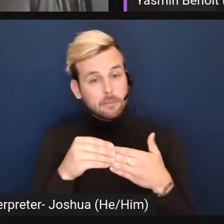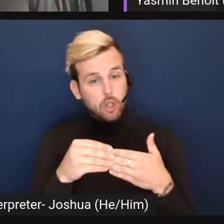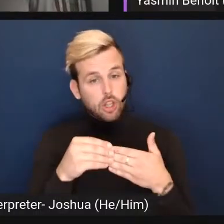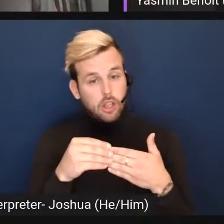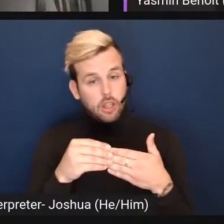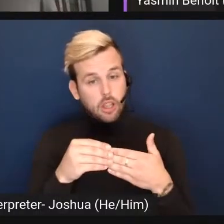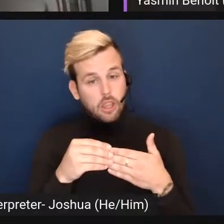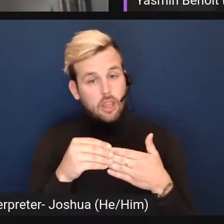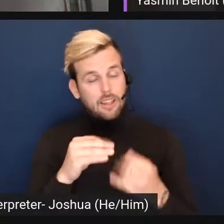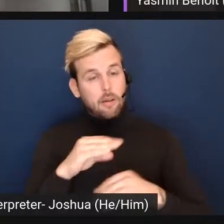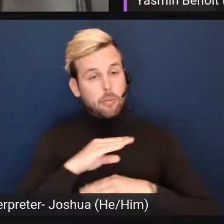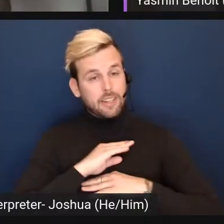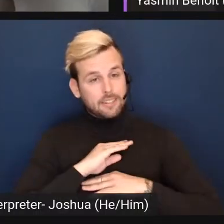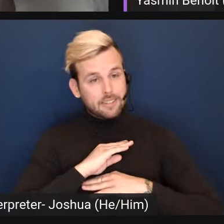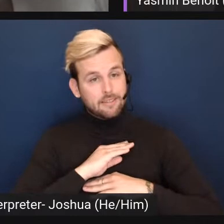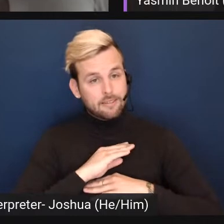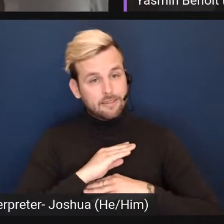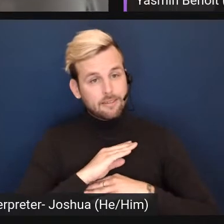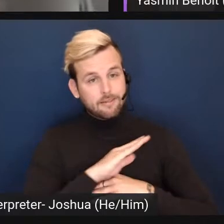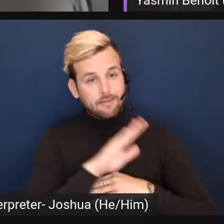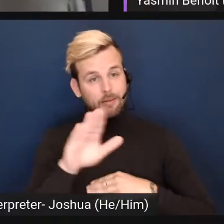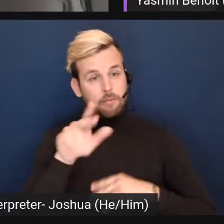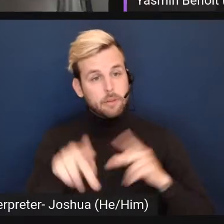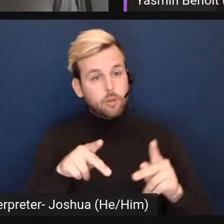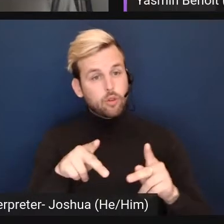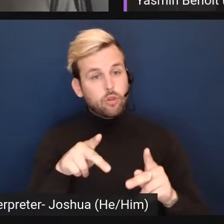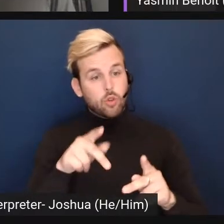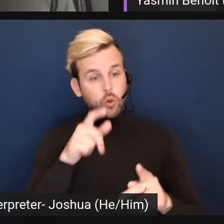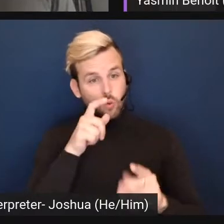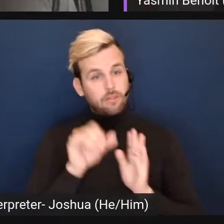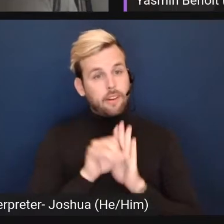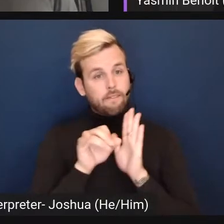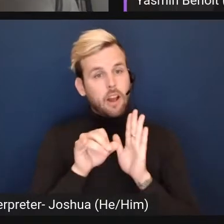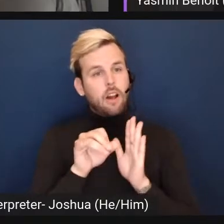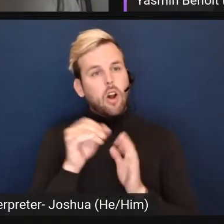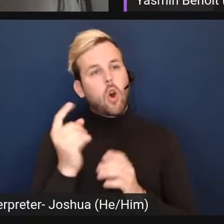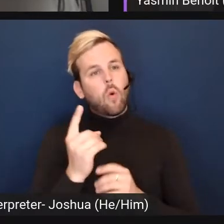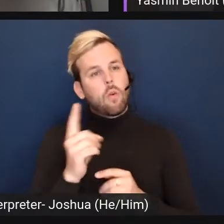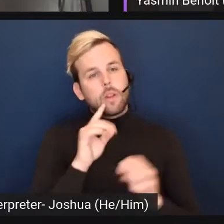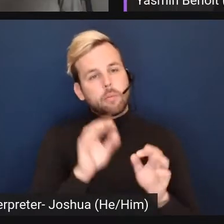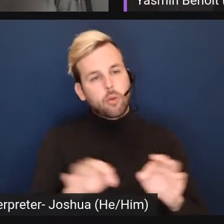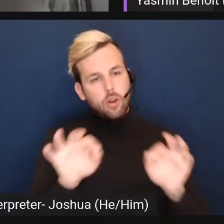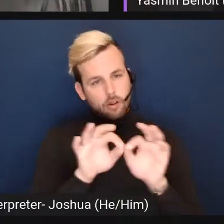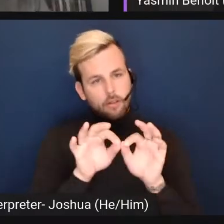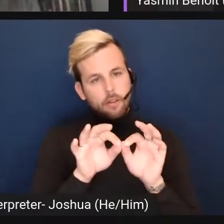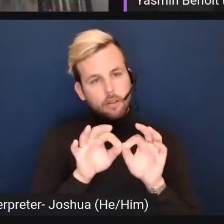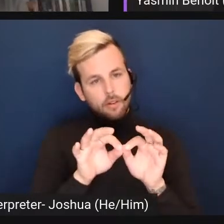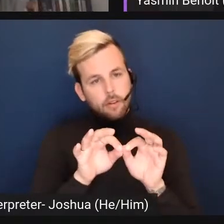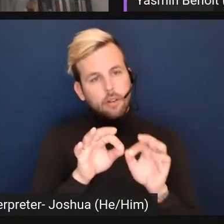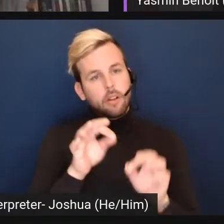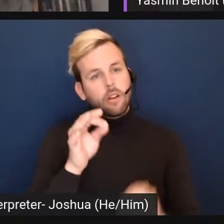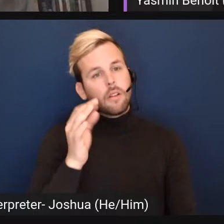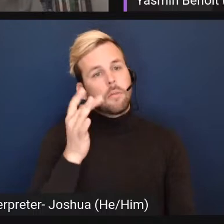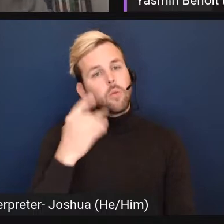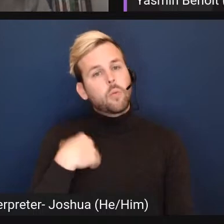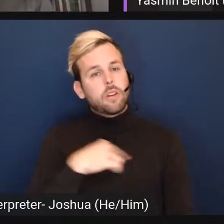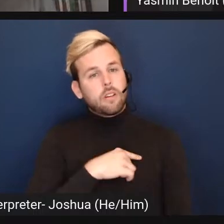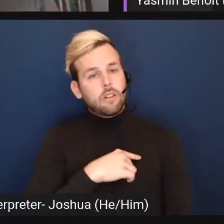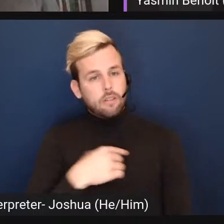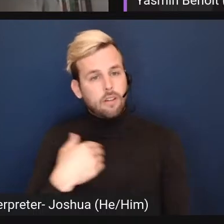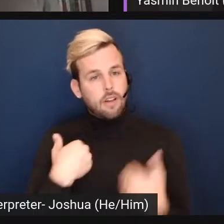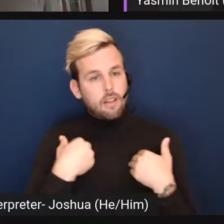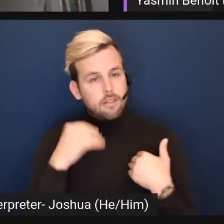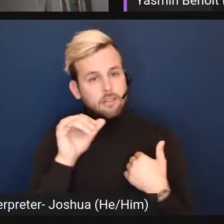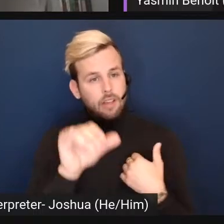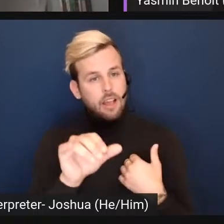that meets the people who it's serving has always been really important. And because we had that